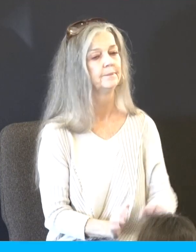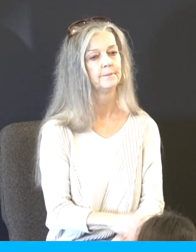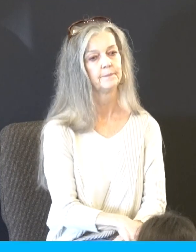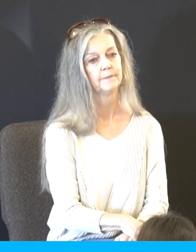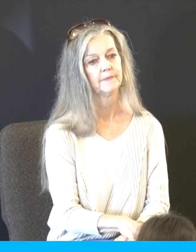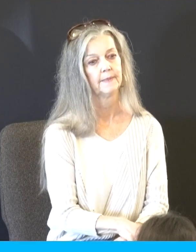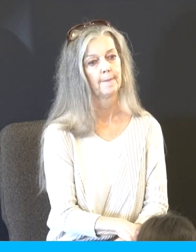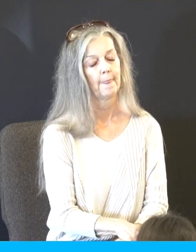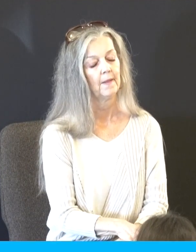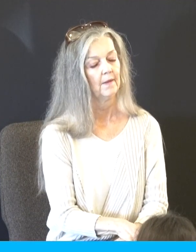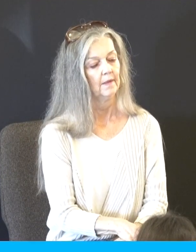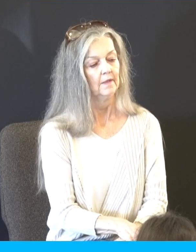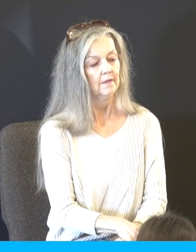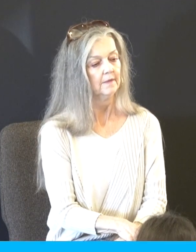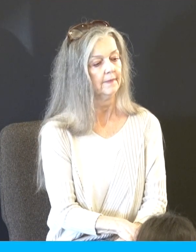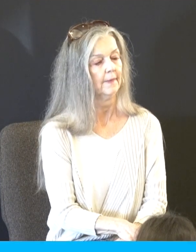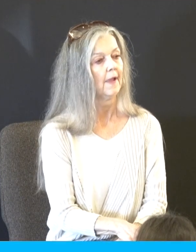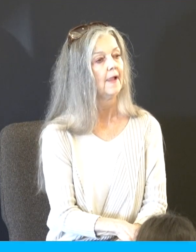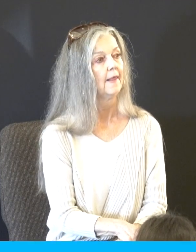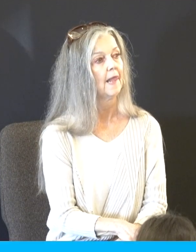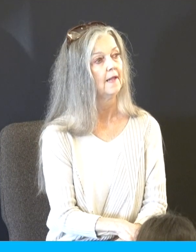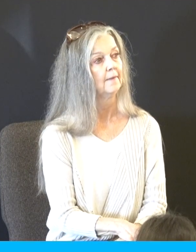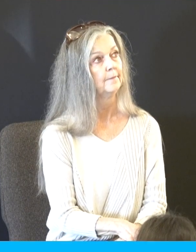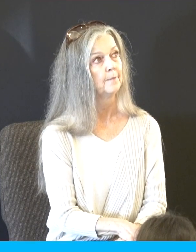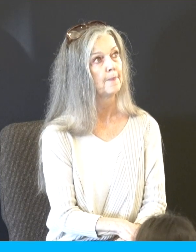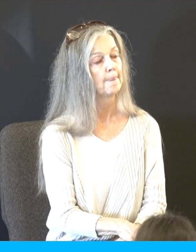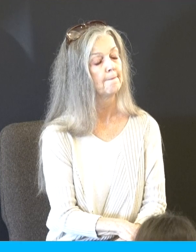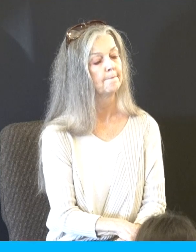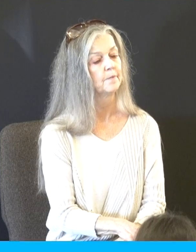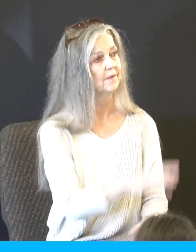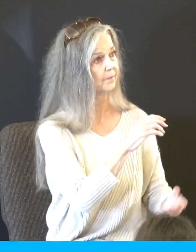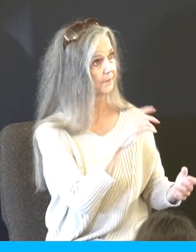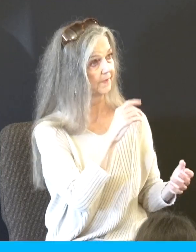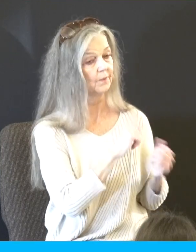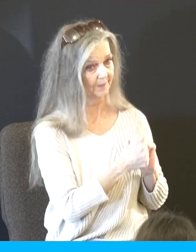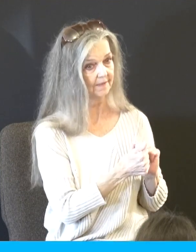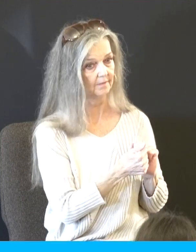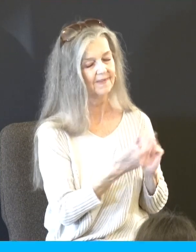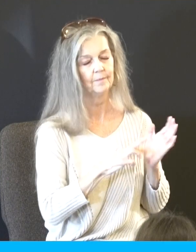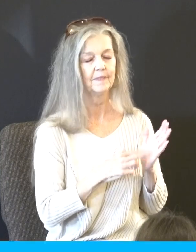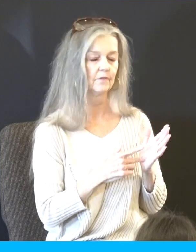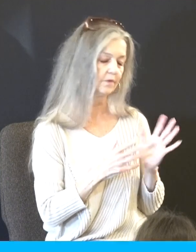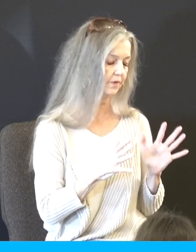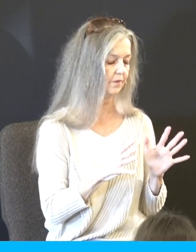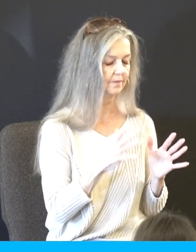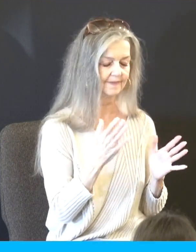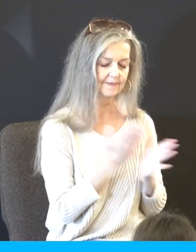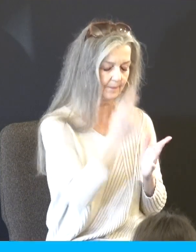Turn or come back from thy fierce wrath and repent. This is nakham. The idea is to be comforted or turn. See, here's the thing.